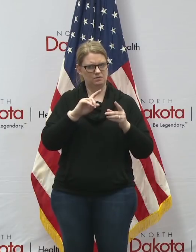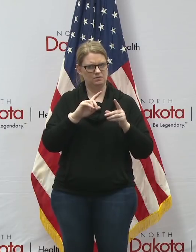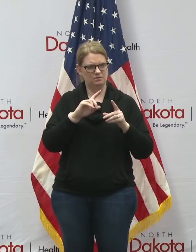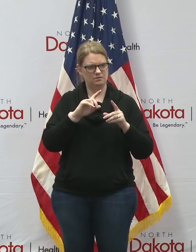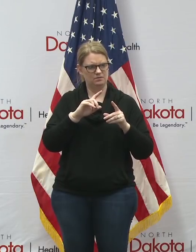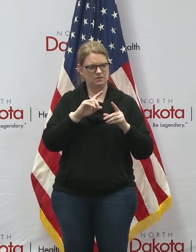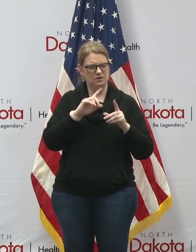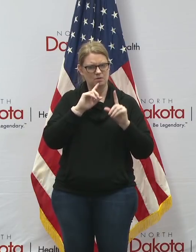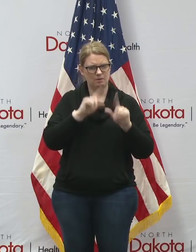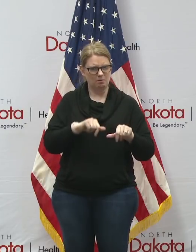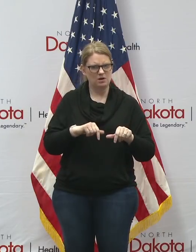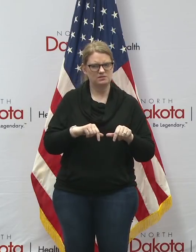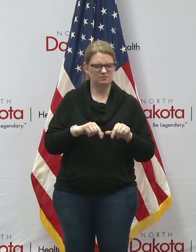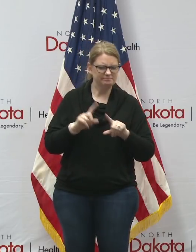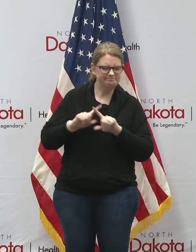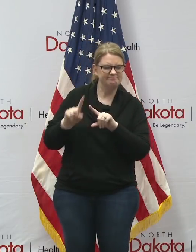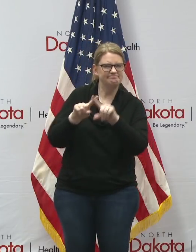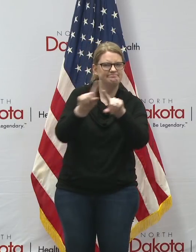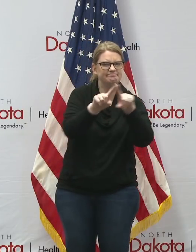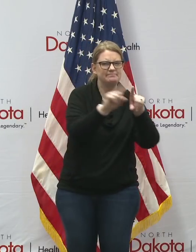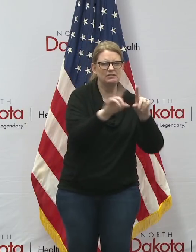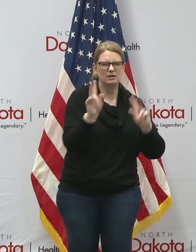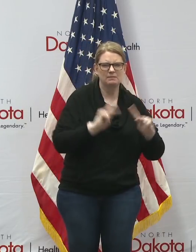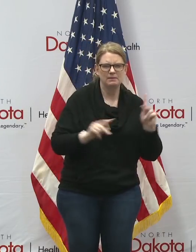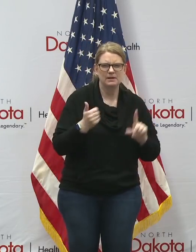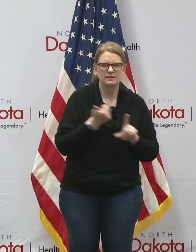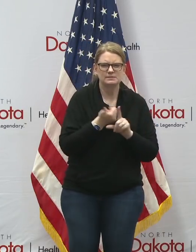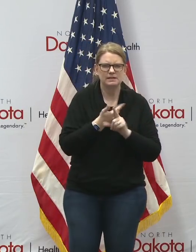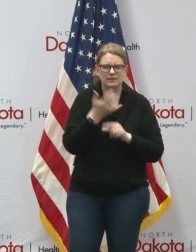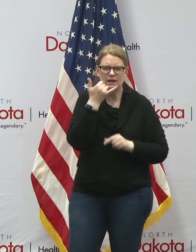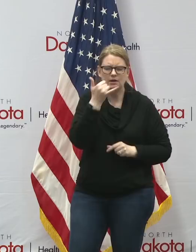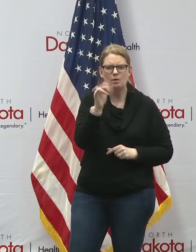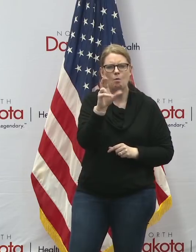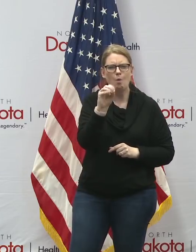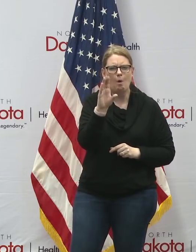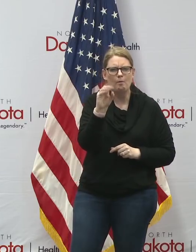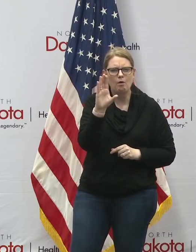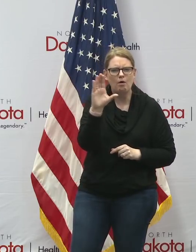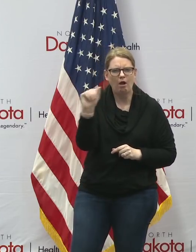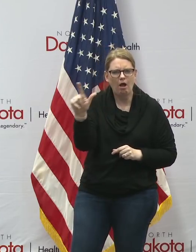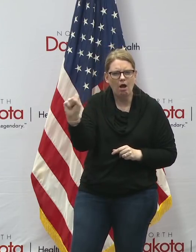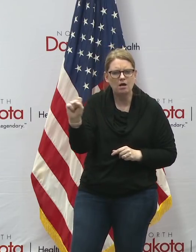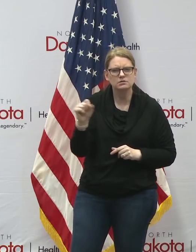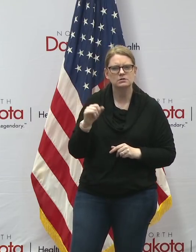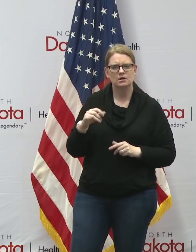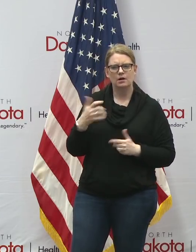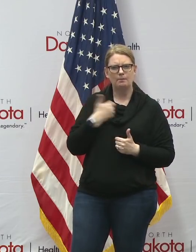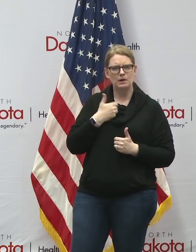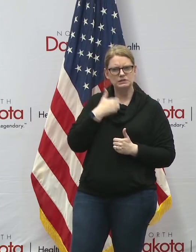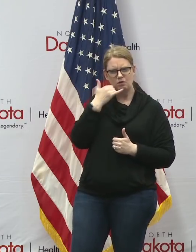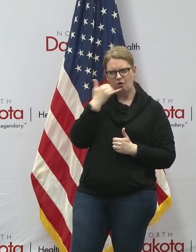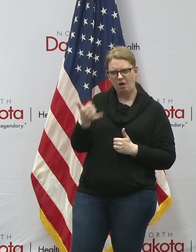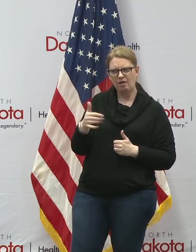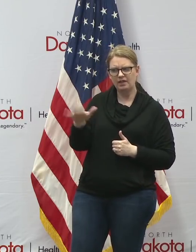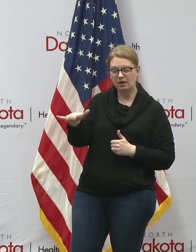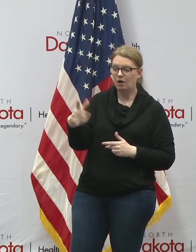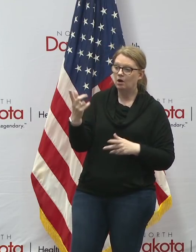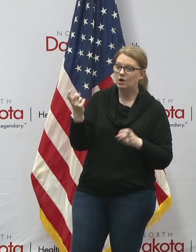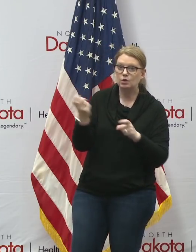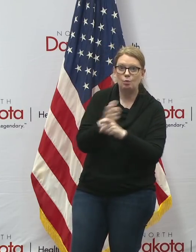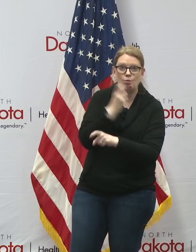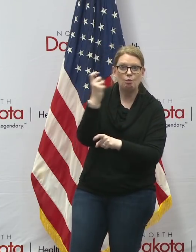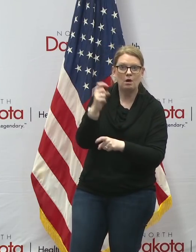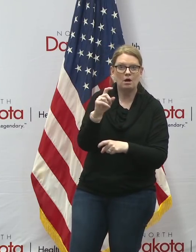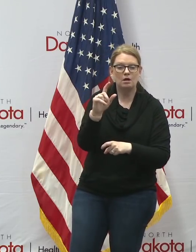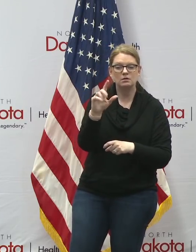that we've been getting from citizens who are getting robocalls or personal calls claiming that they had won the publisher's